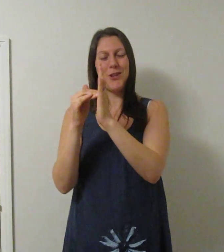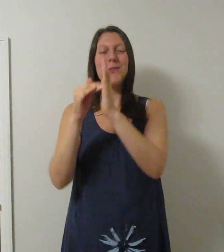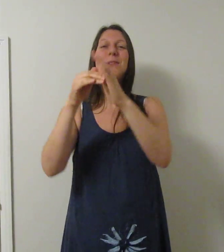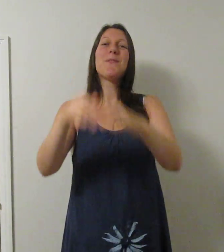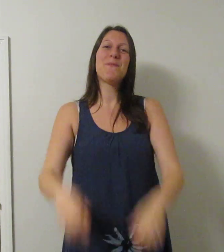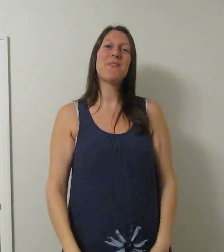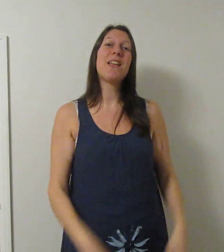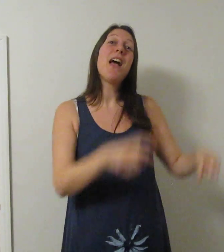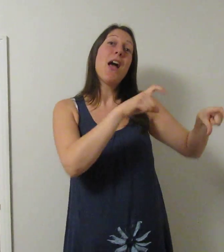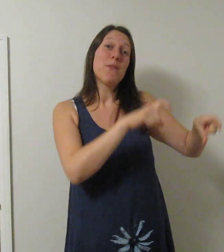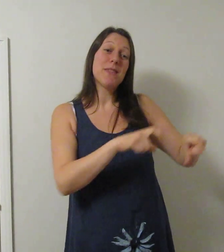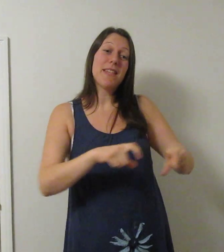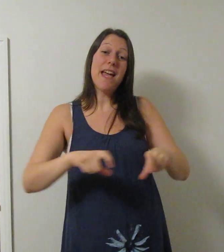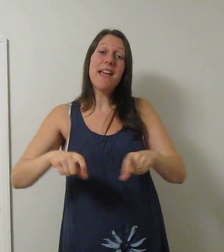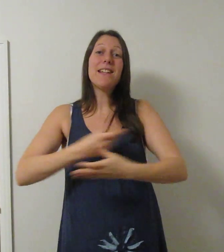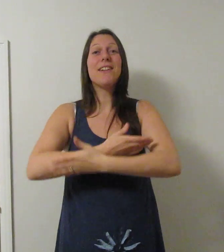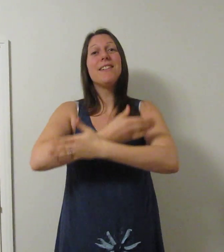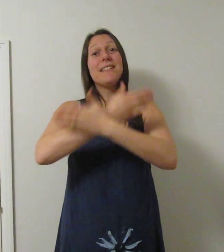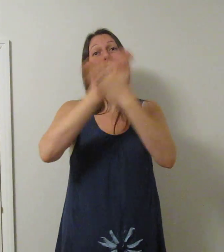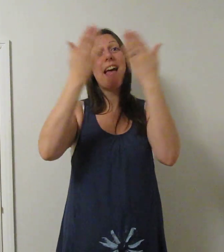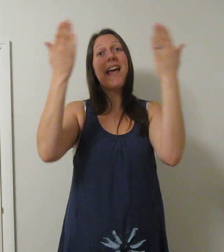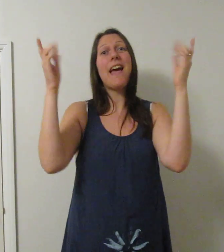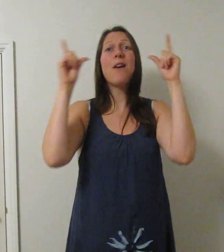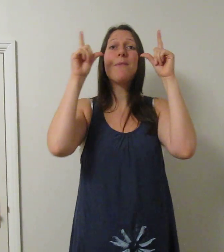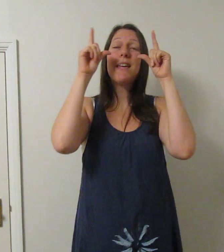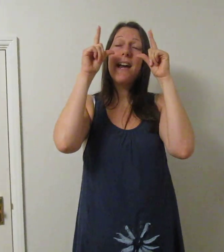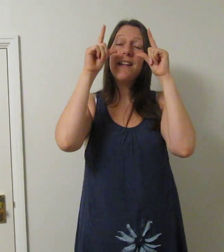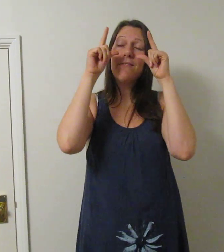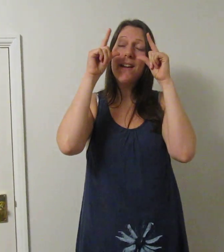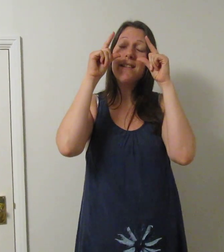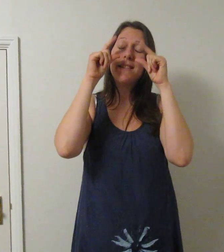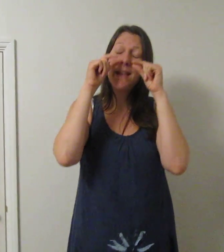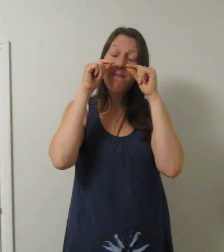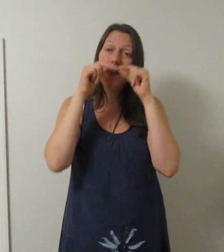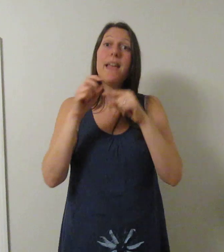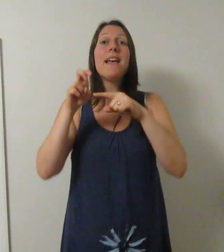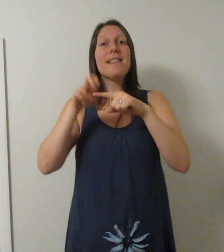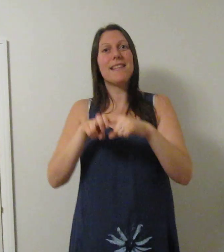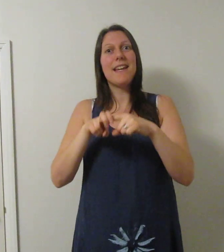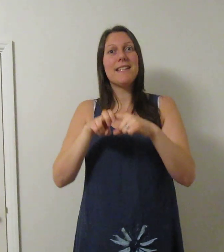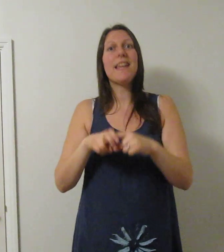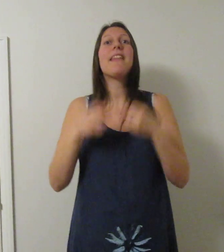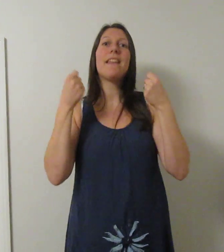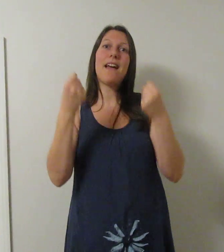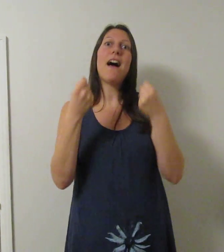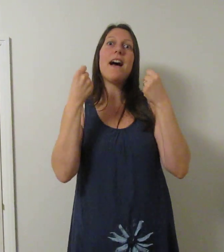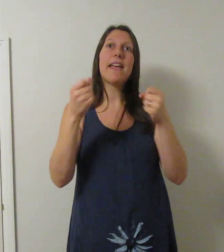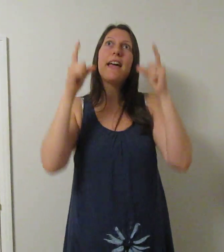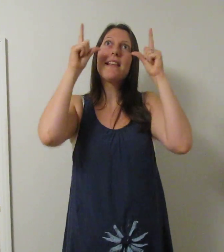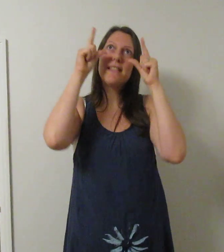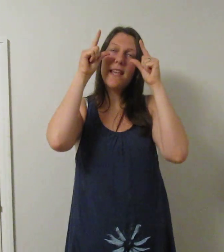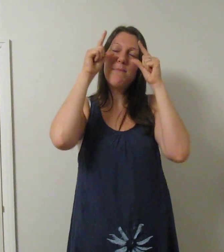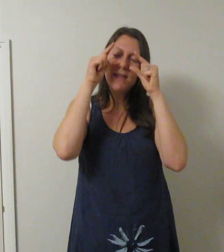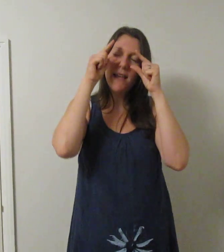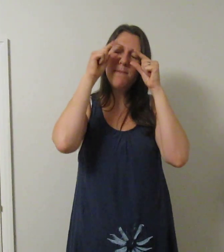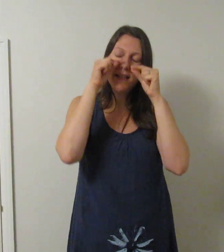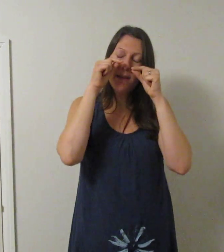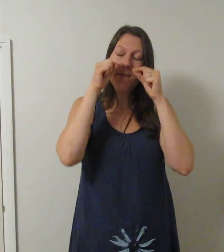We stayed all day and we're getting real sleepy Sitting in the car getting sleep, sleep, sleepy